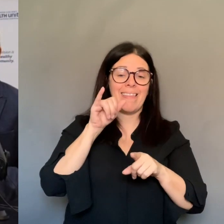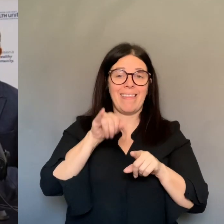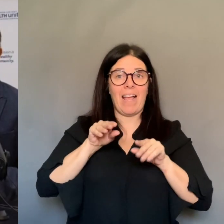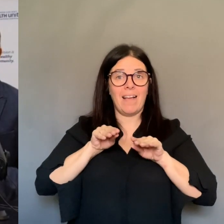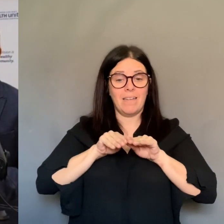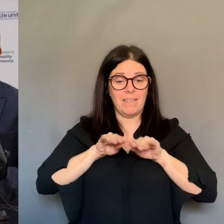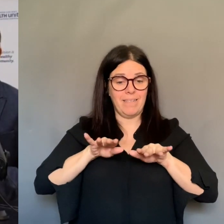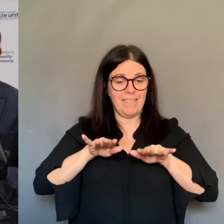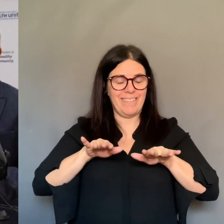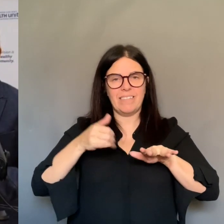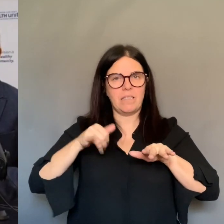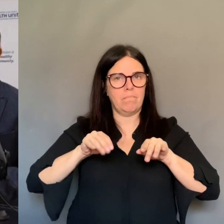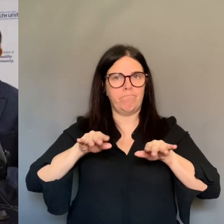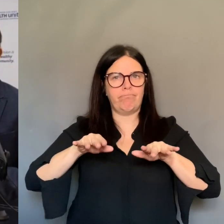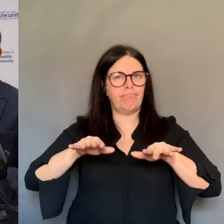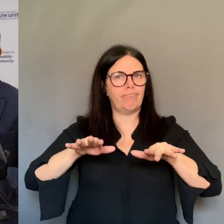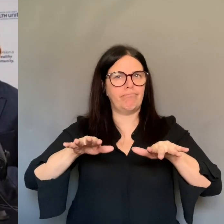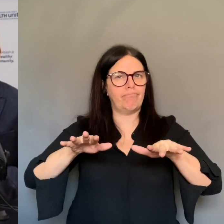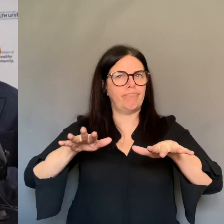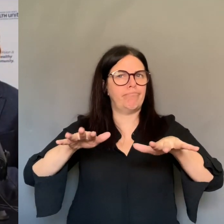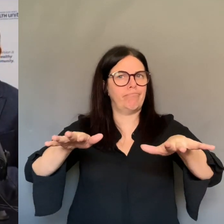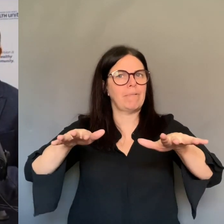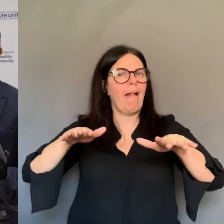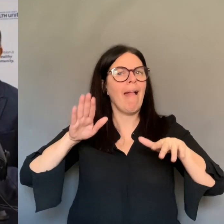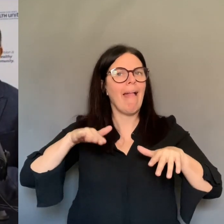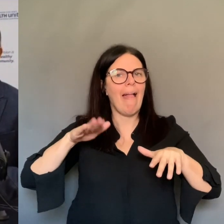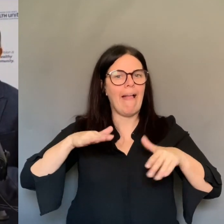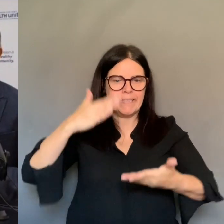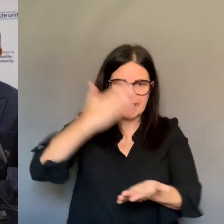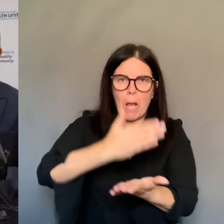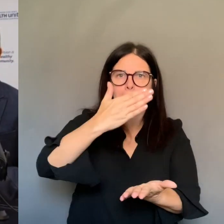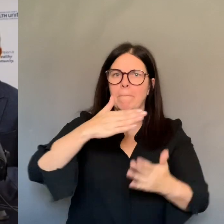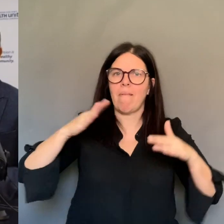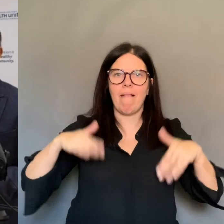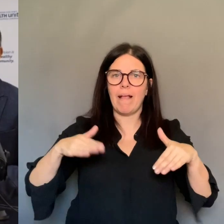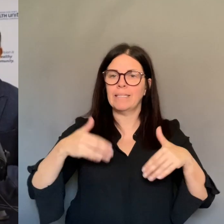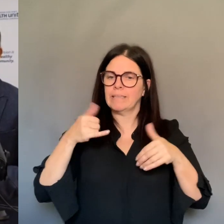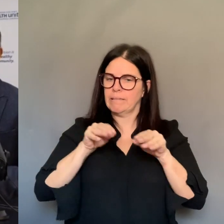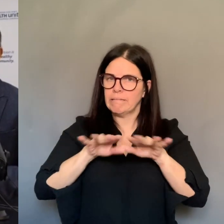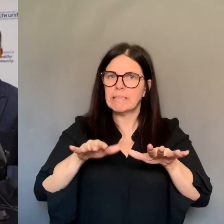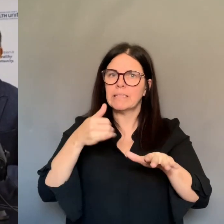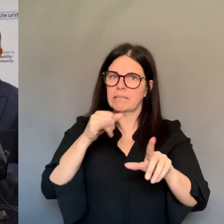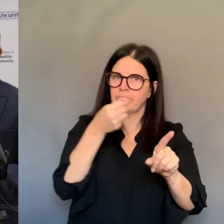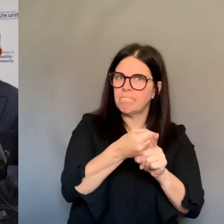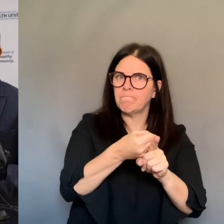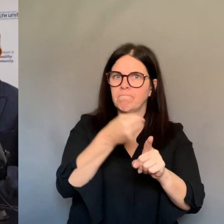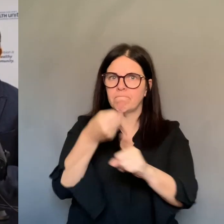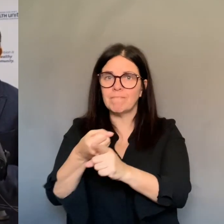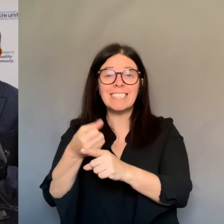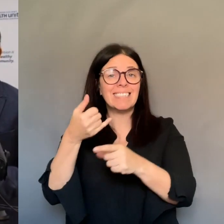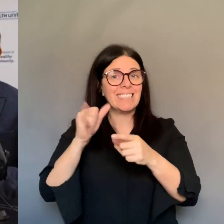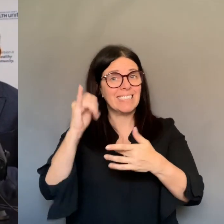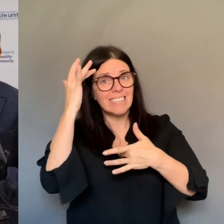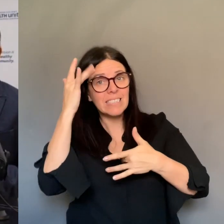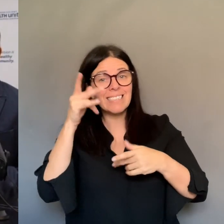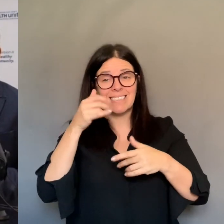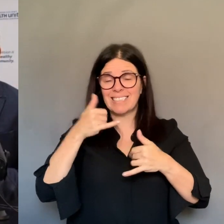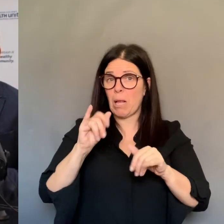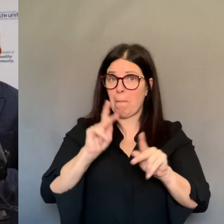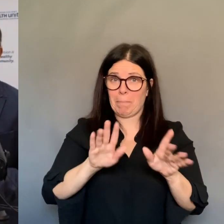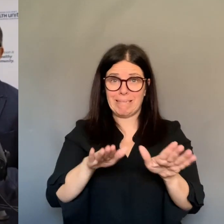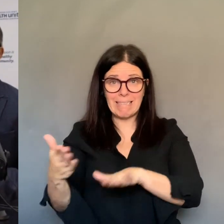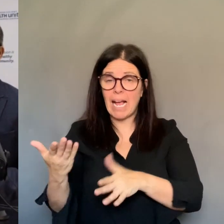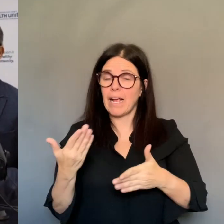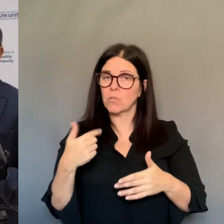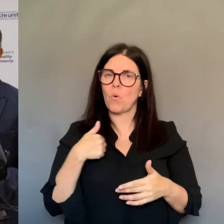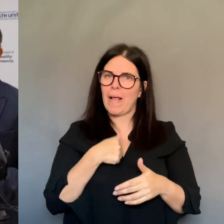So I don't want to undermine any bit of it that whatever we are seeing right now, it is... It takes a long time to get to this